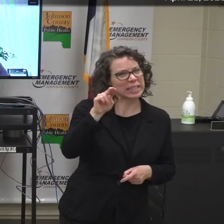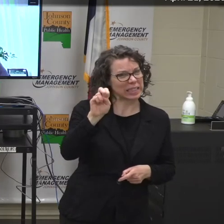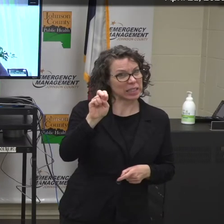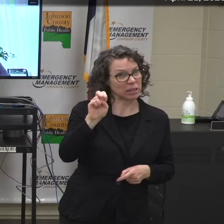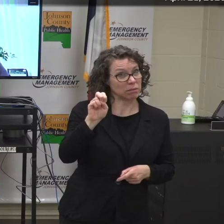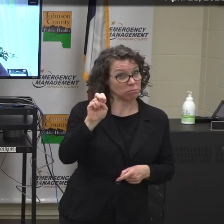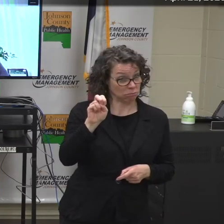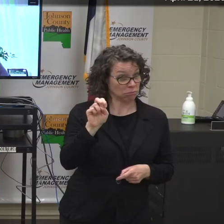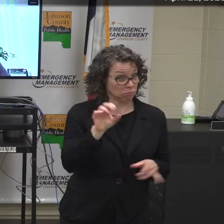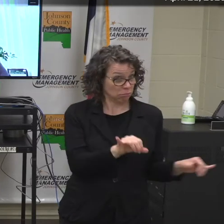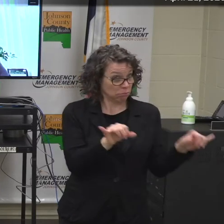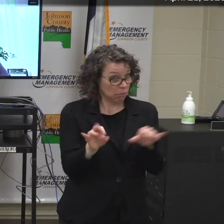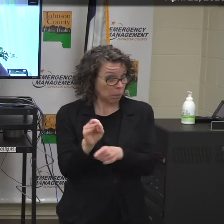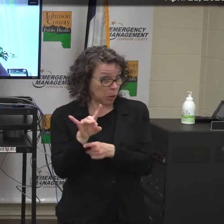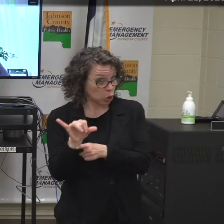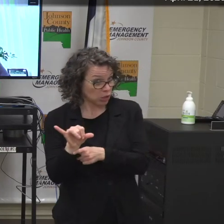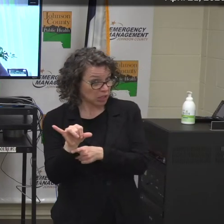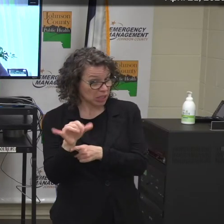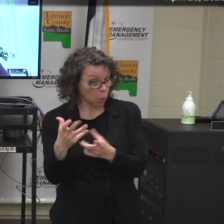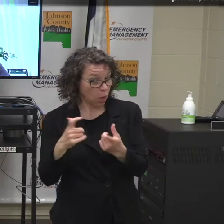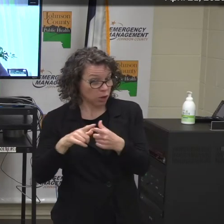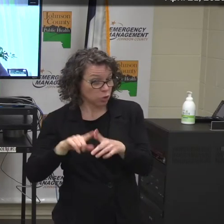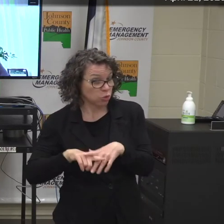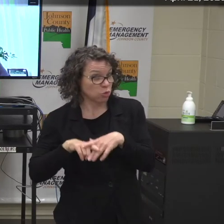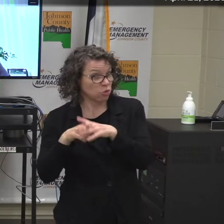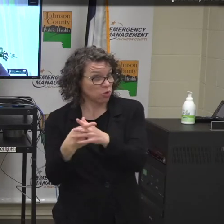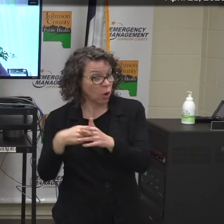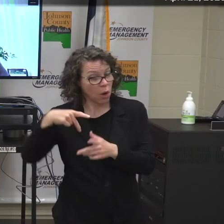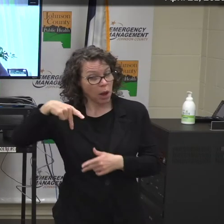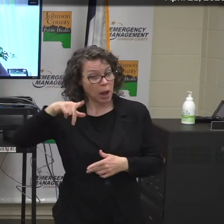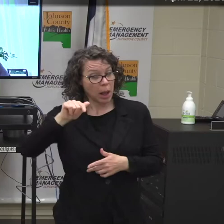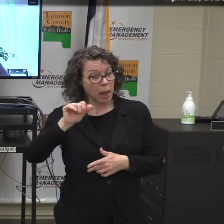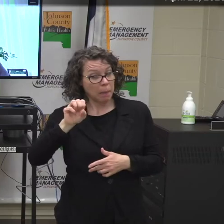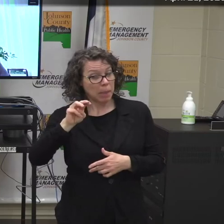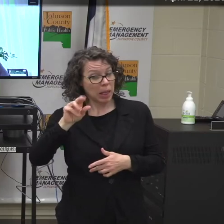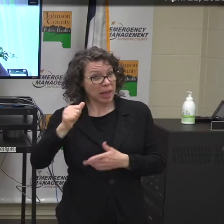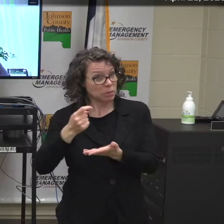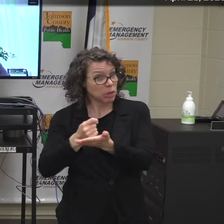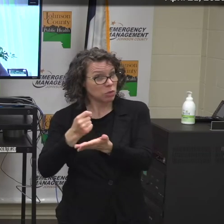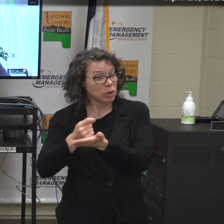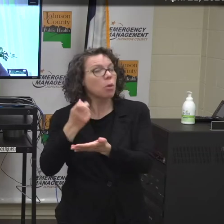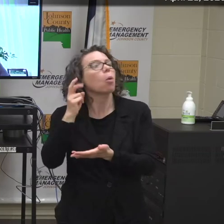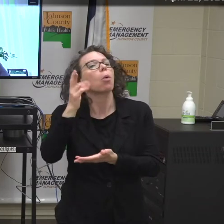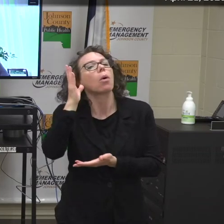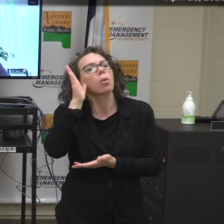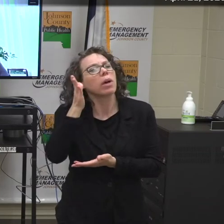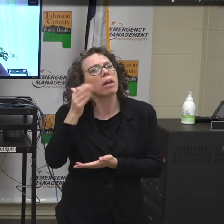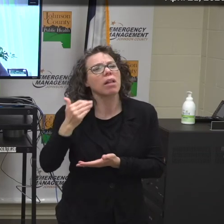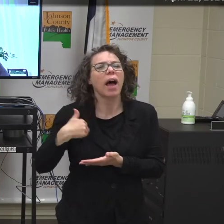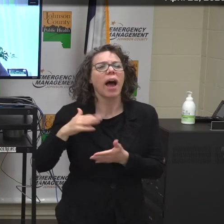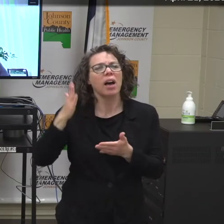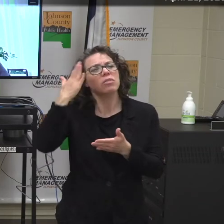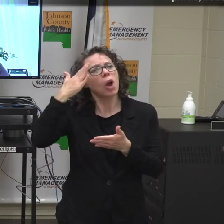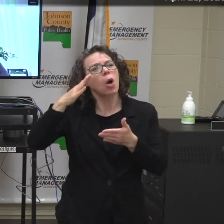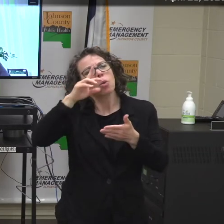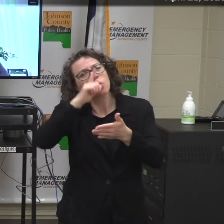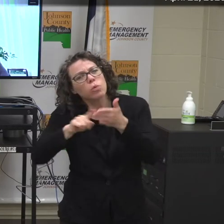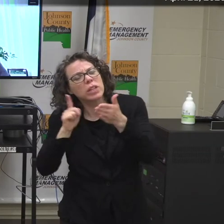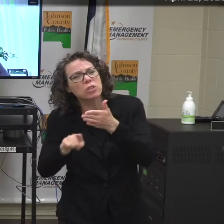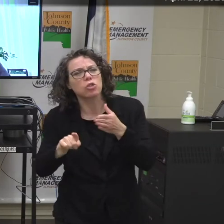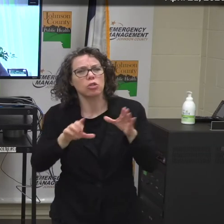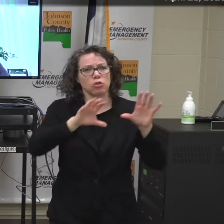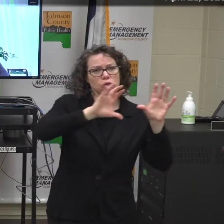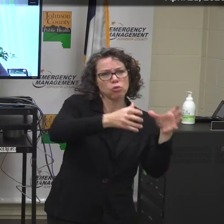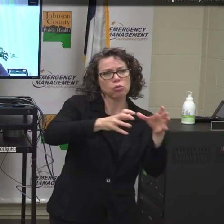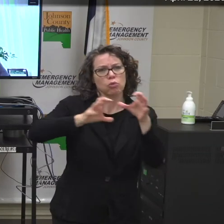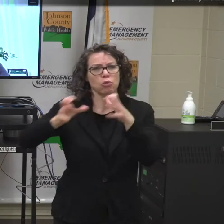want to get as many people as possible on plasma treatment or will there be a control group to test its